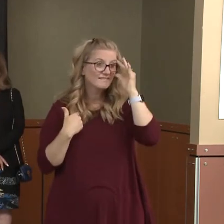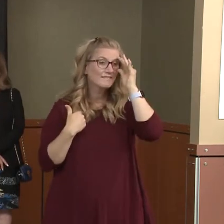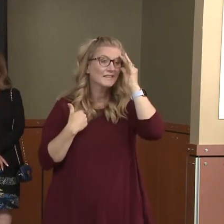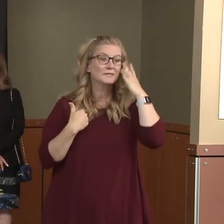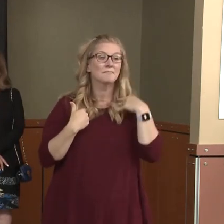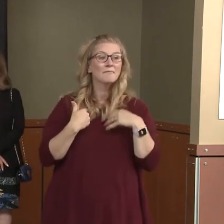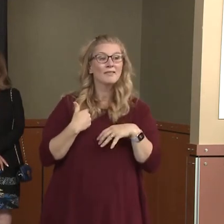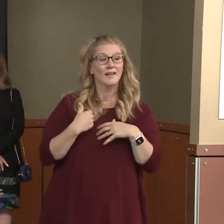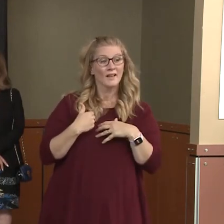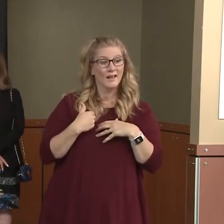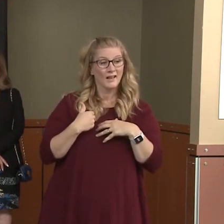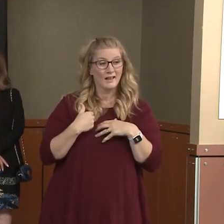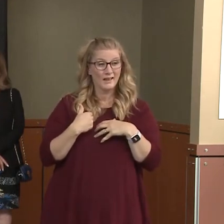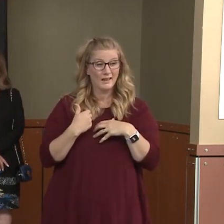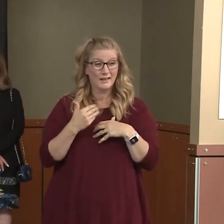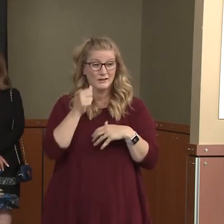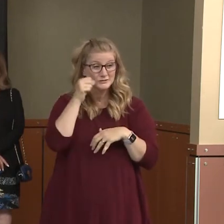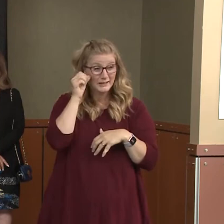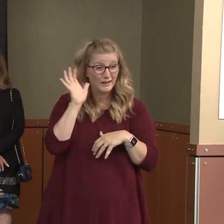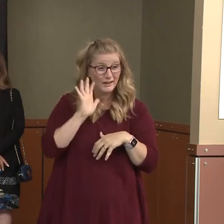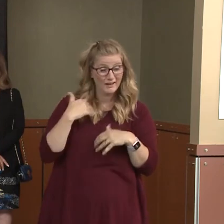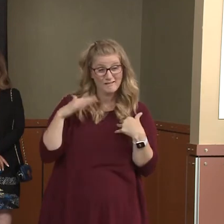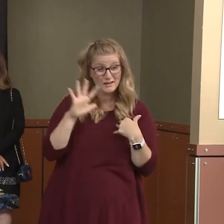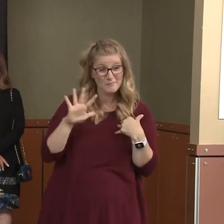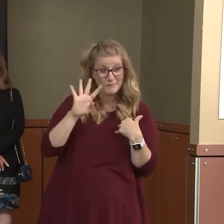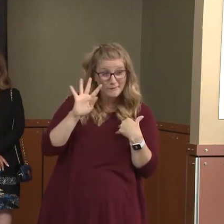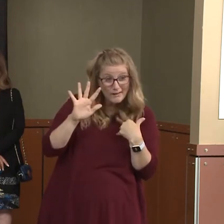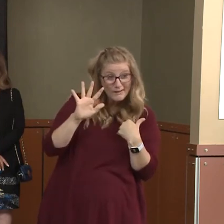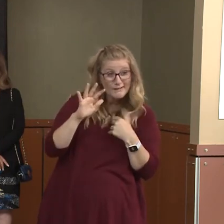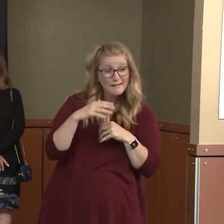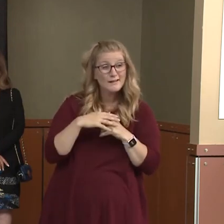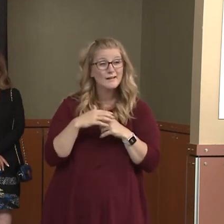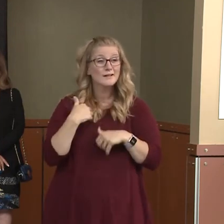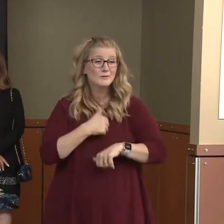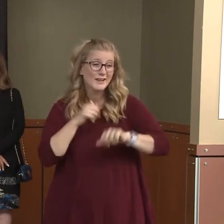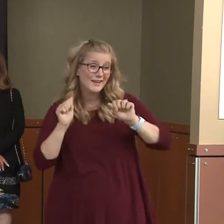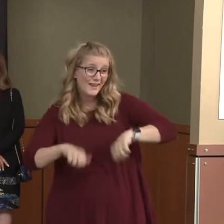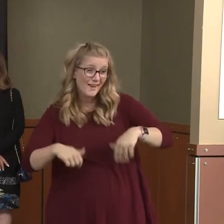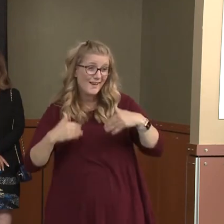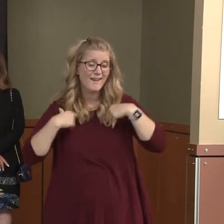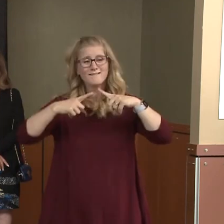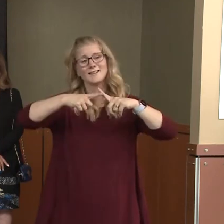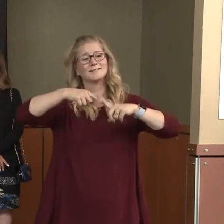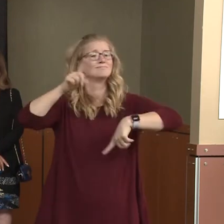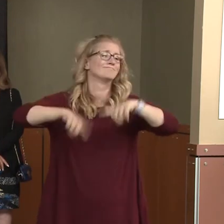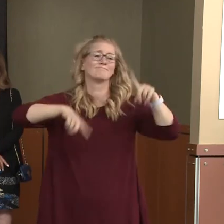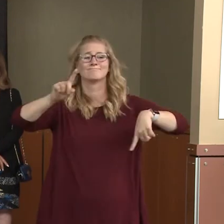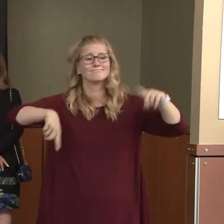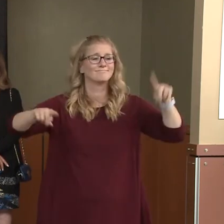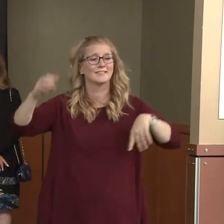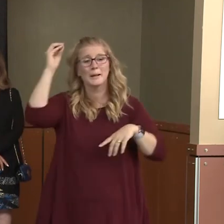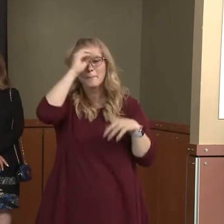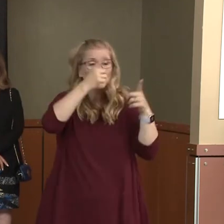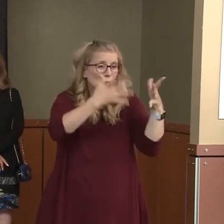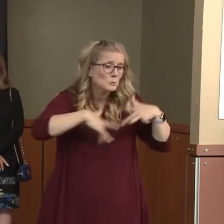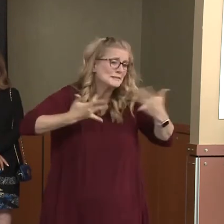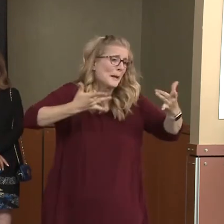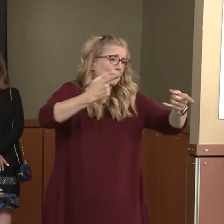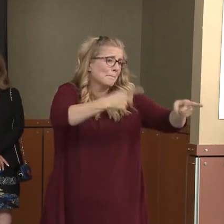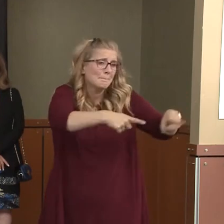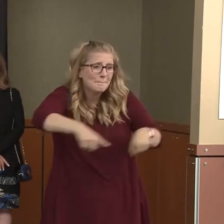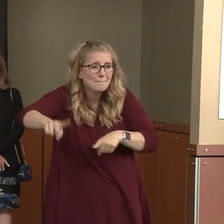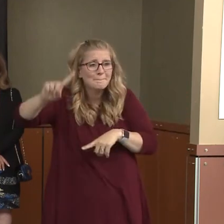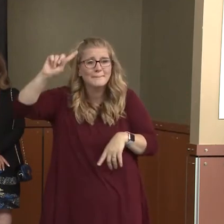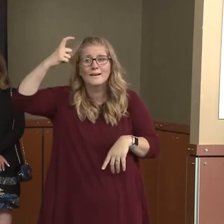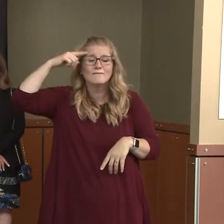We can have all the academic debates we want, whether what the governor is doing is legal or constitutional. And three years from now, I'm sure we'll get a nice court opinion that'll